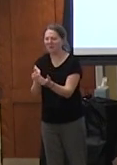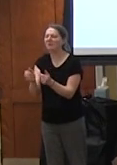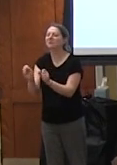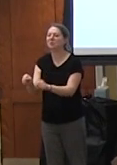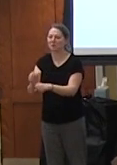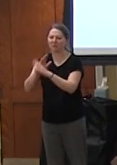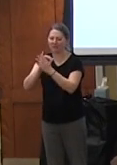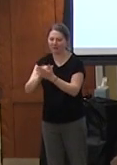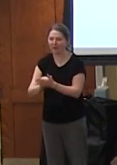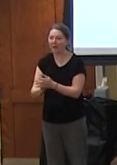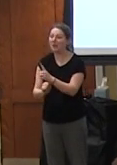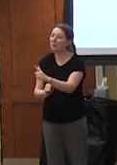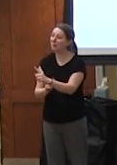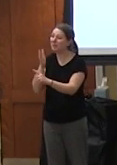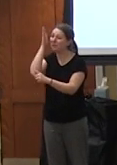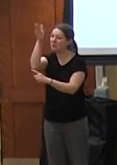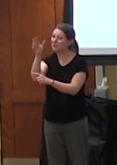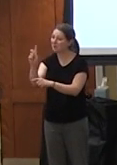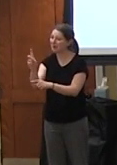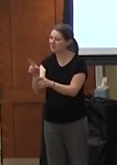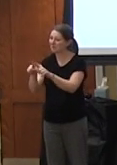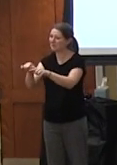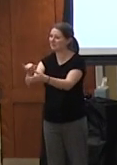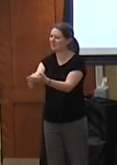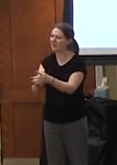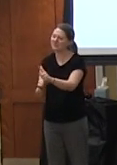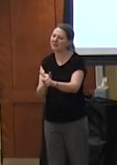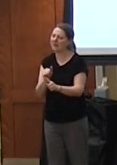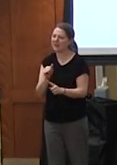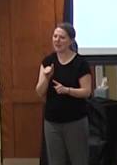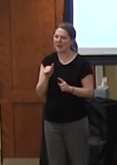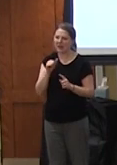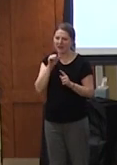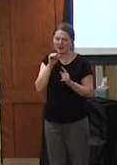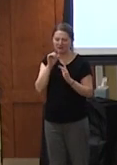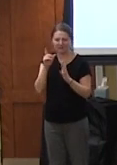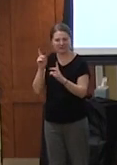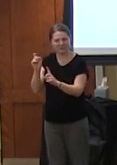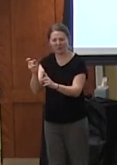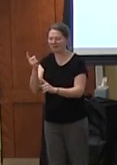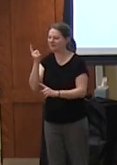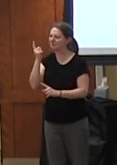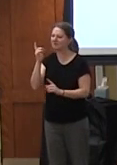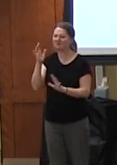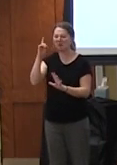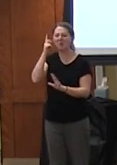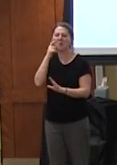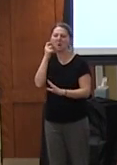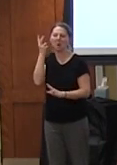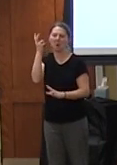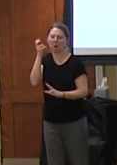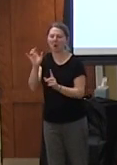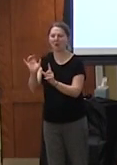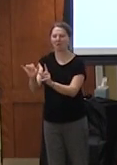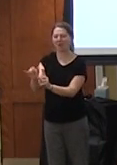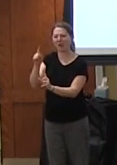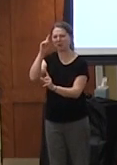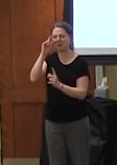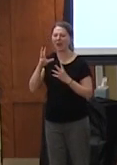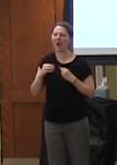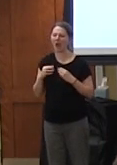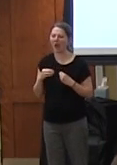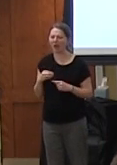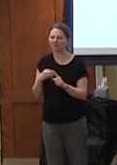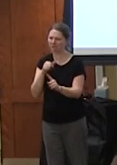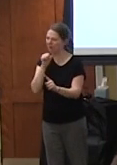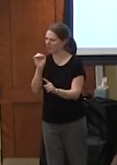of our democracy depends on it so it's not okay to be apathetic that's just taking the easy way out it's not okay to be cynical that's that's comfortable